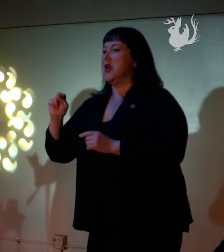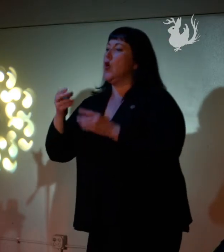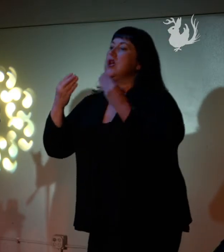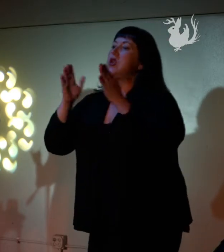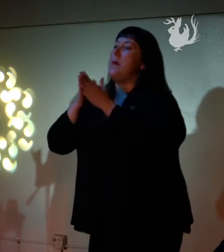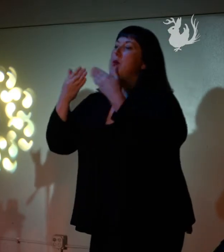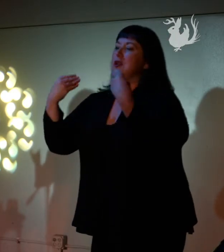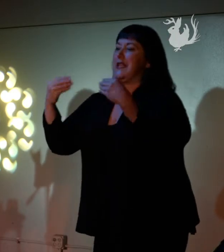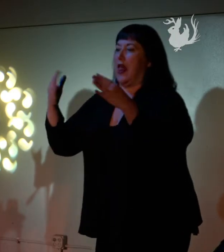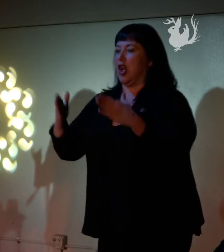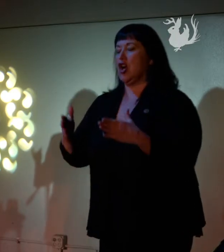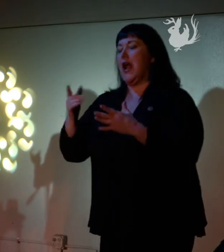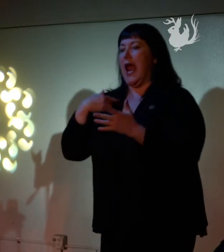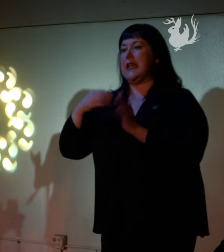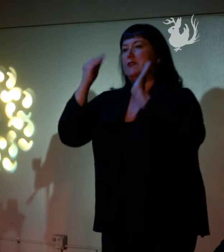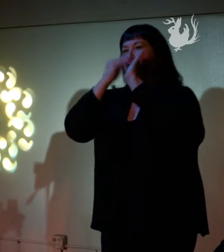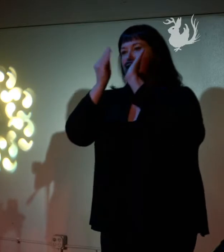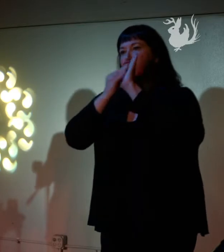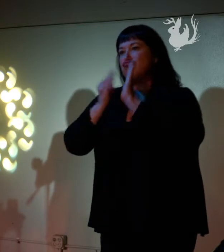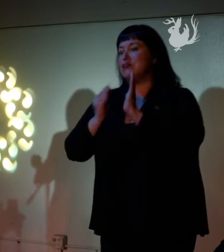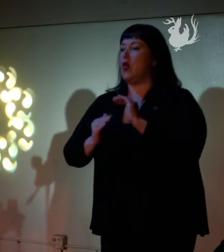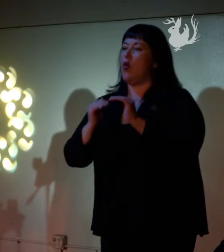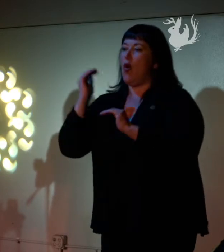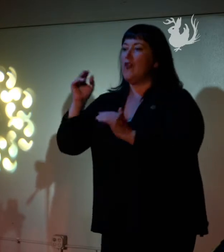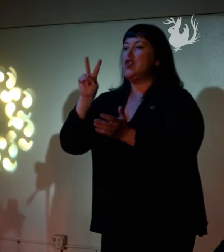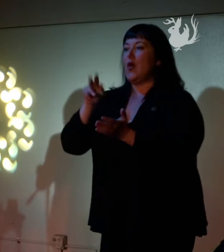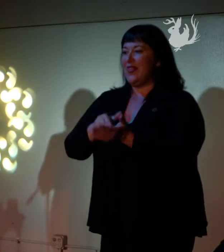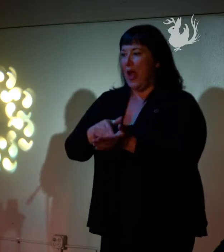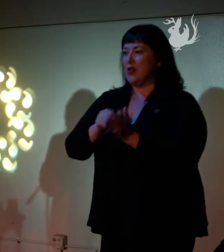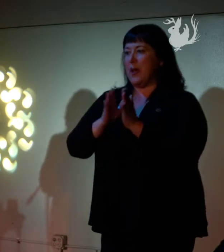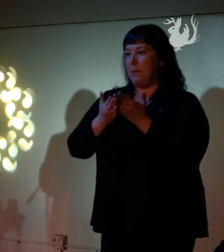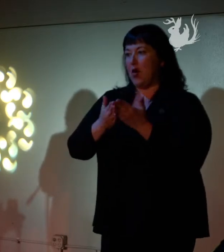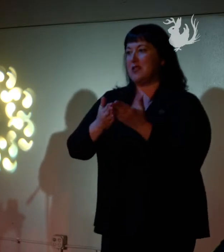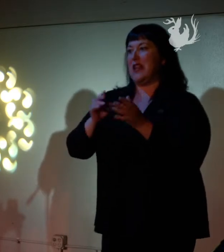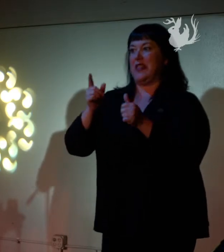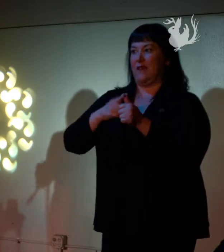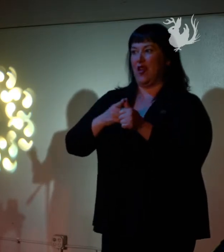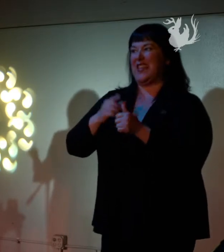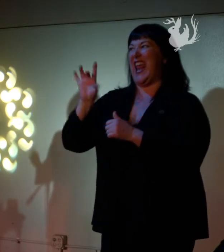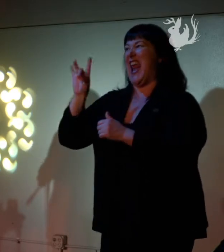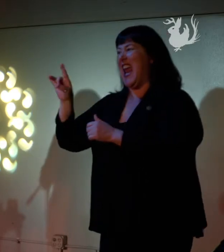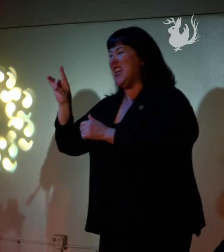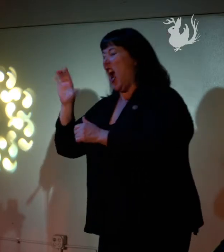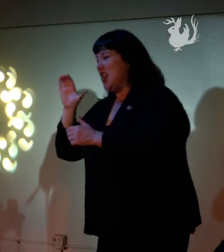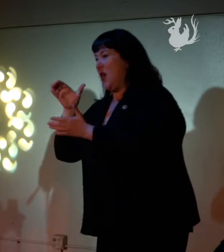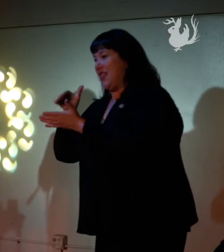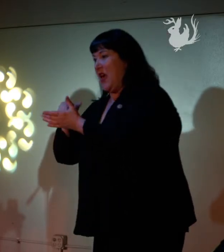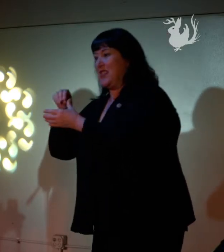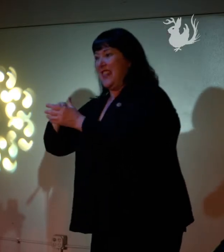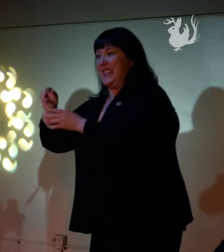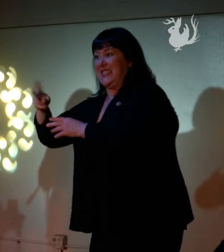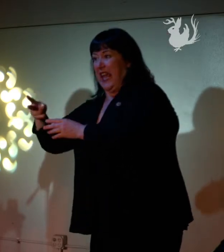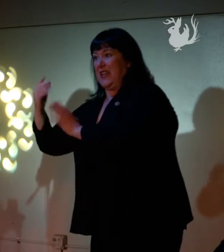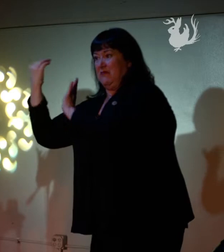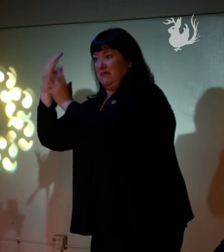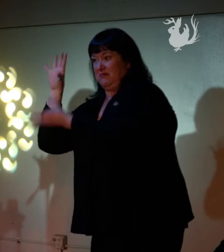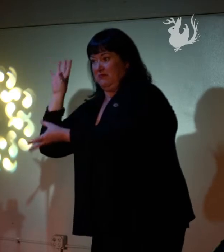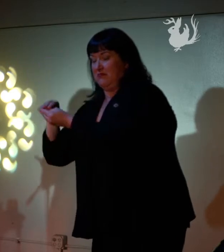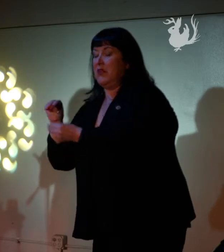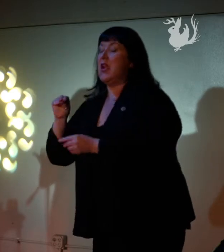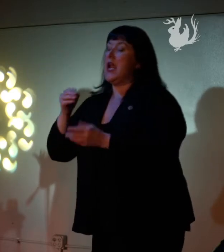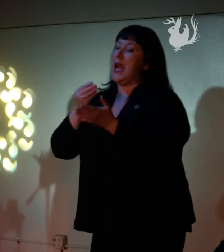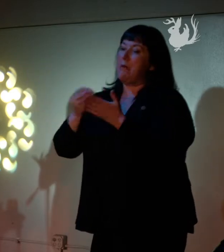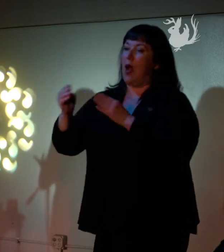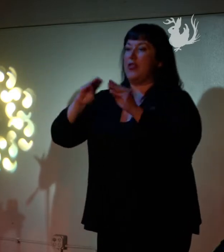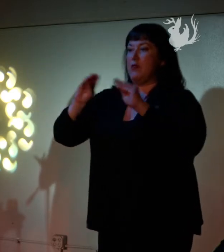books in his first compendium, and then 800,000 in the second. In 1825, he bought the museum and tried to